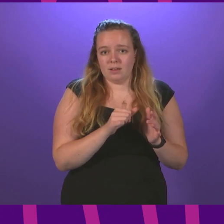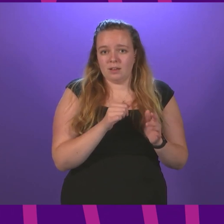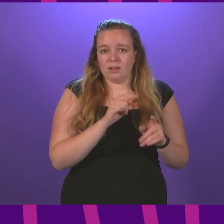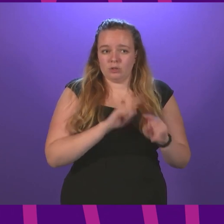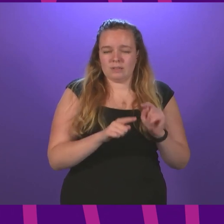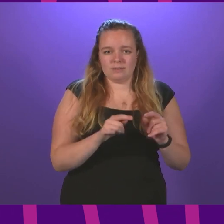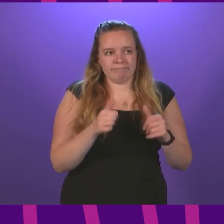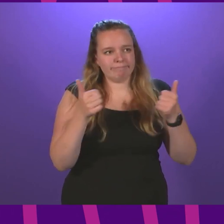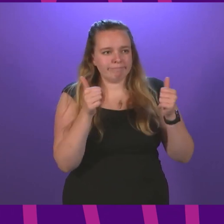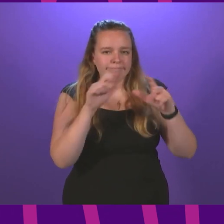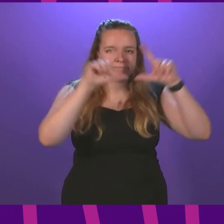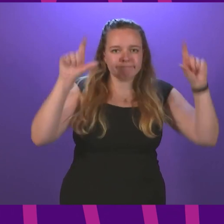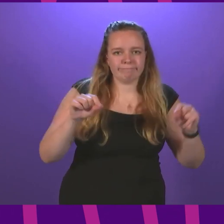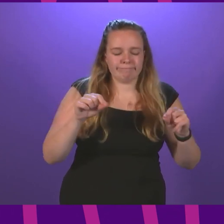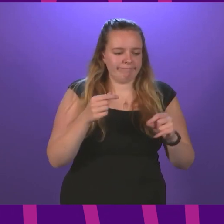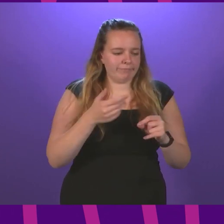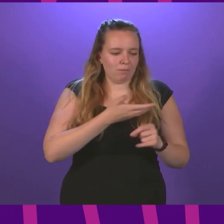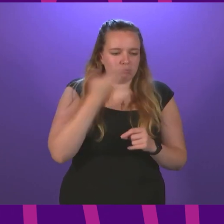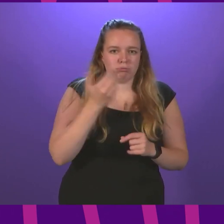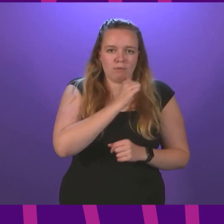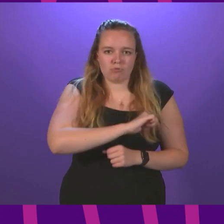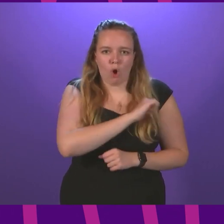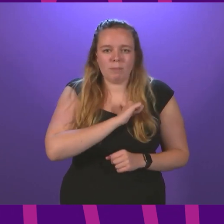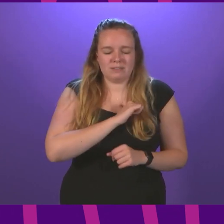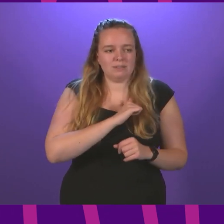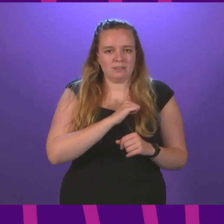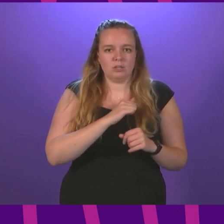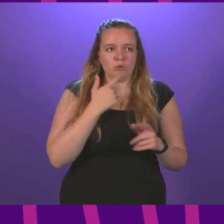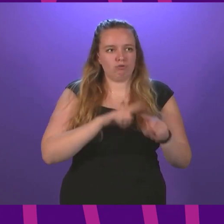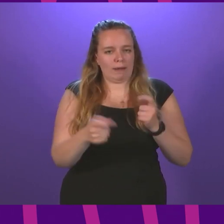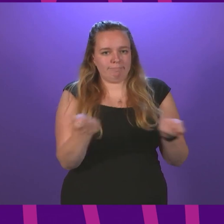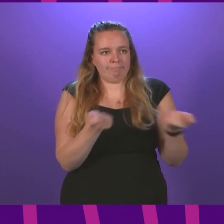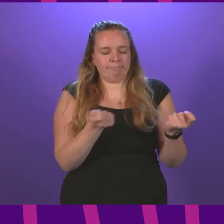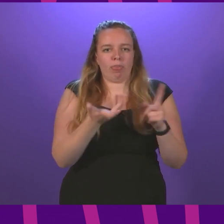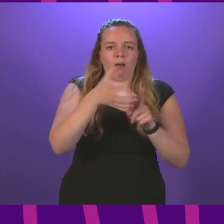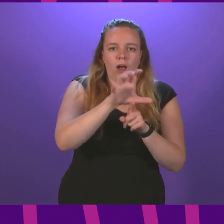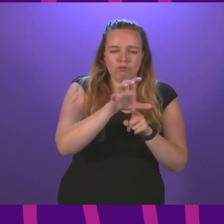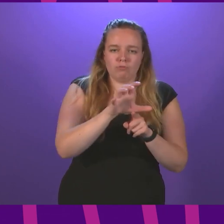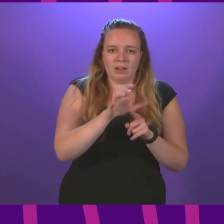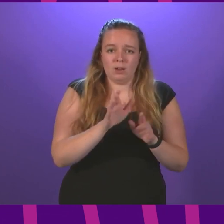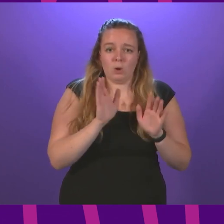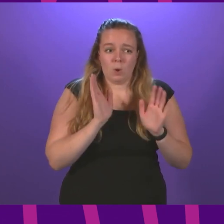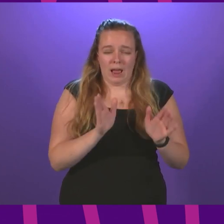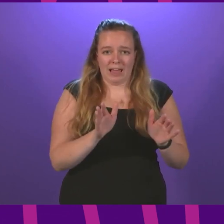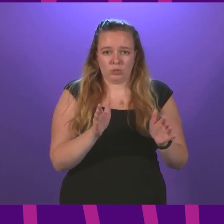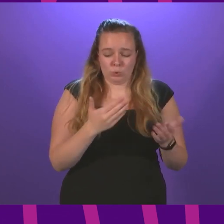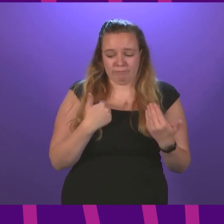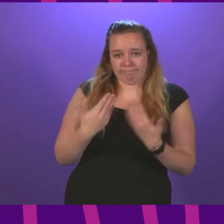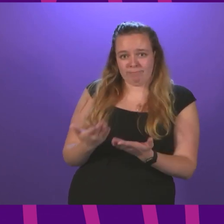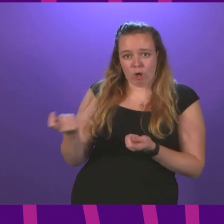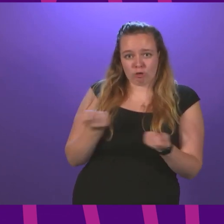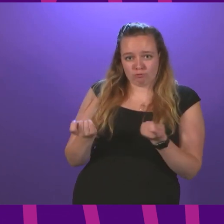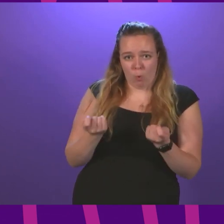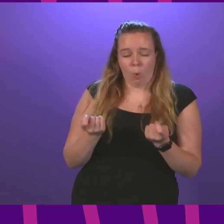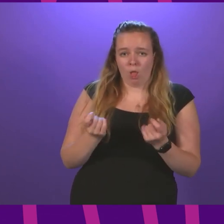slogans and empty promises to affect to govern a country. They even had to hand back control of the